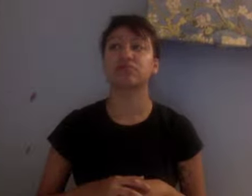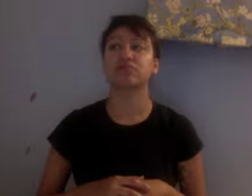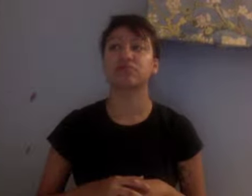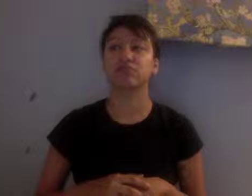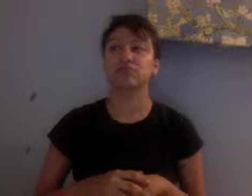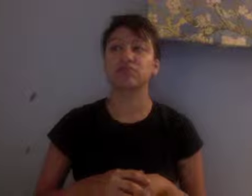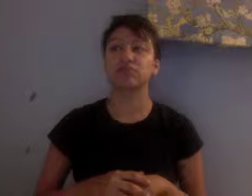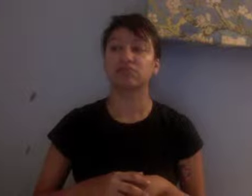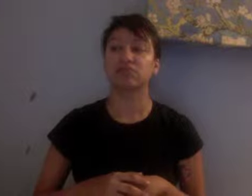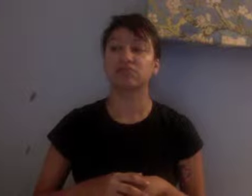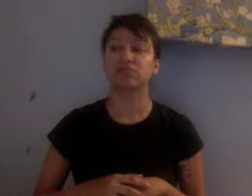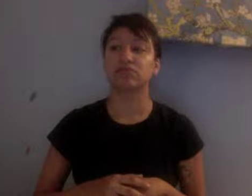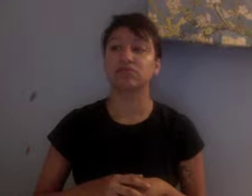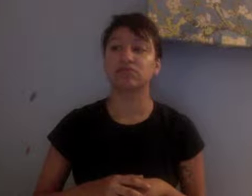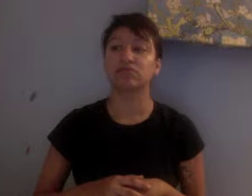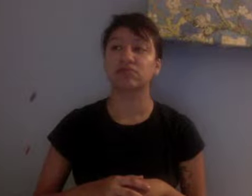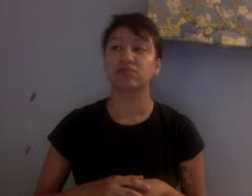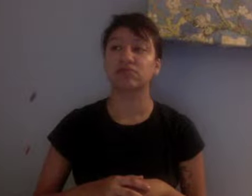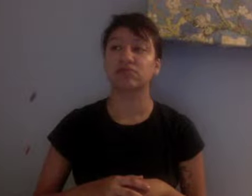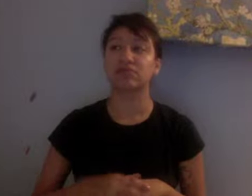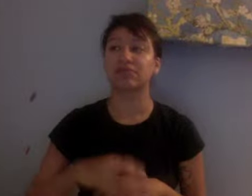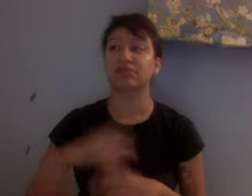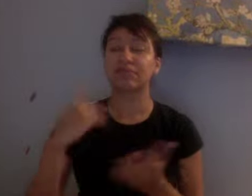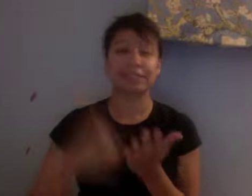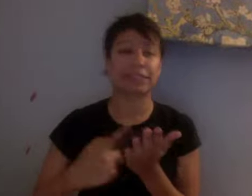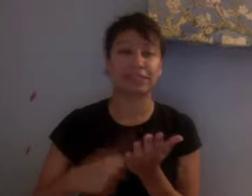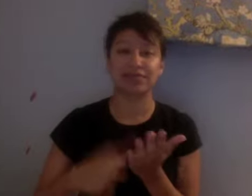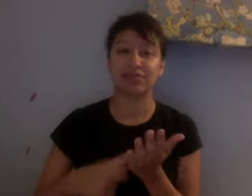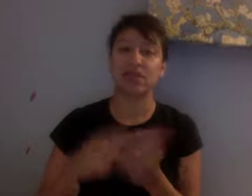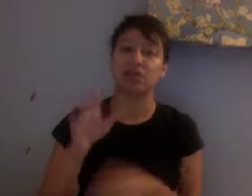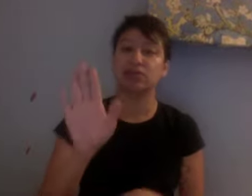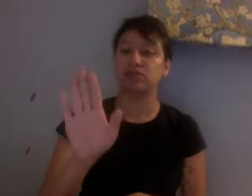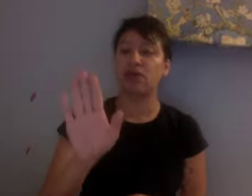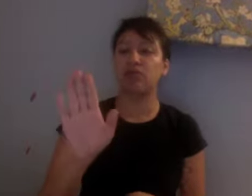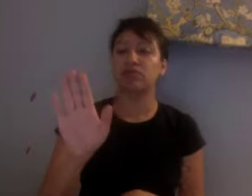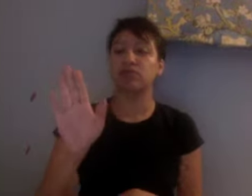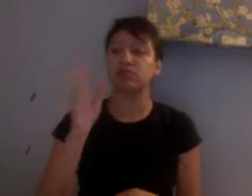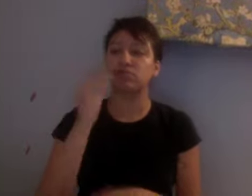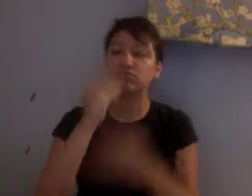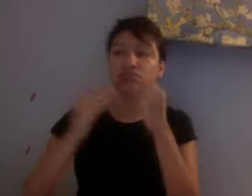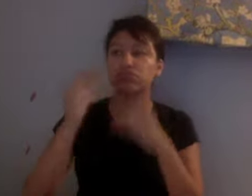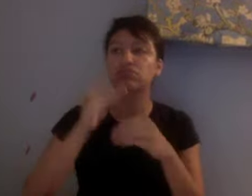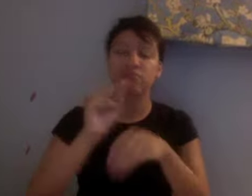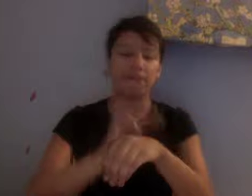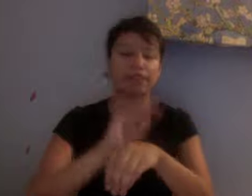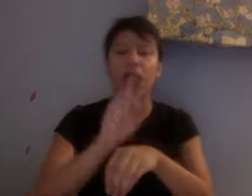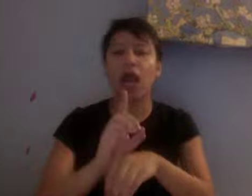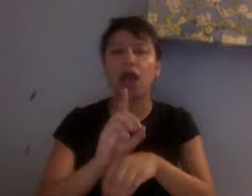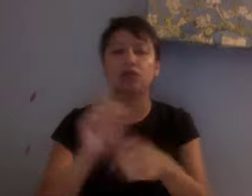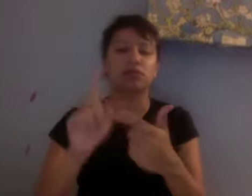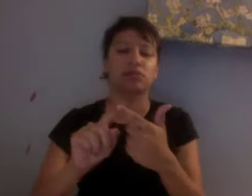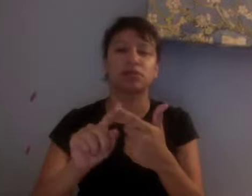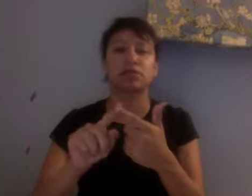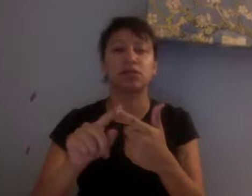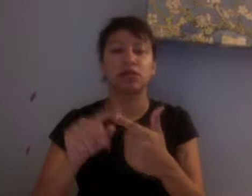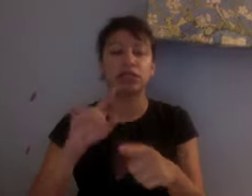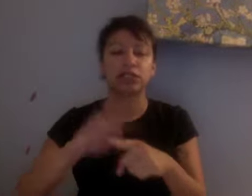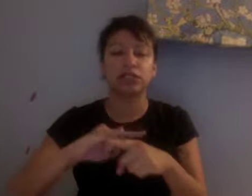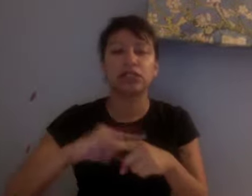related. And we talked about the McDonald's that you all eat every week. We talked about the cigarettes that you smoke and the alcohol that you drink and other behavioral